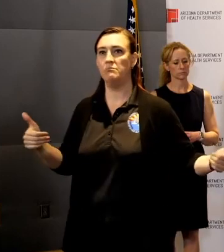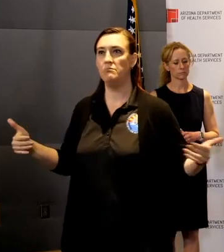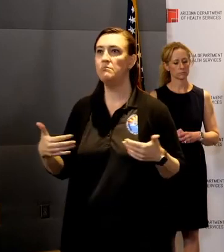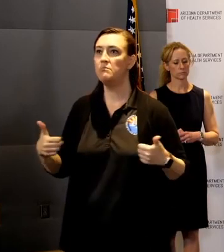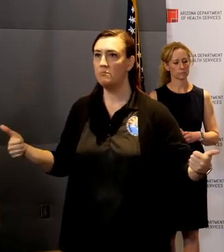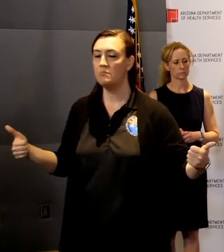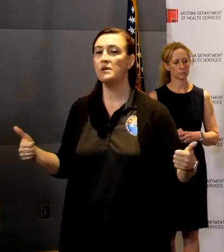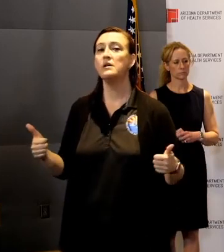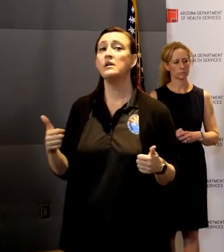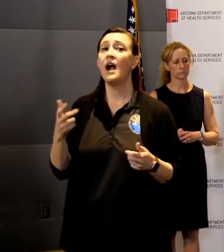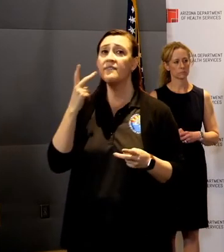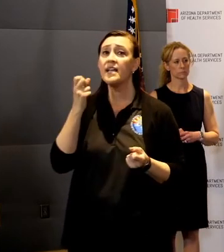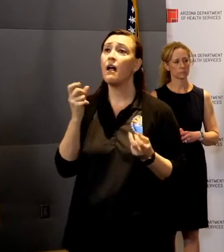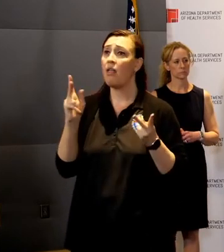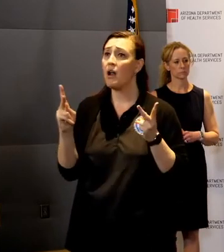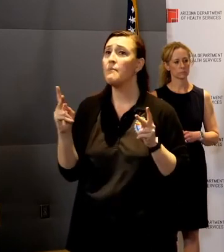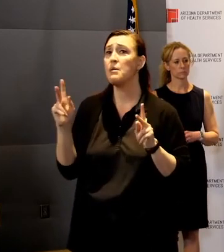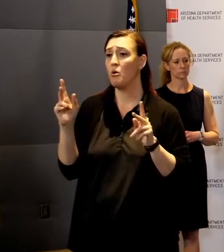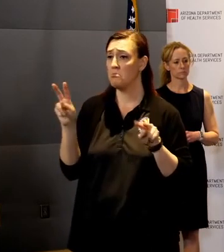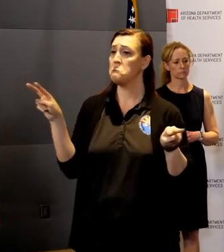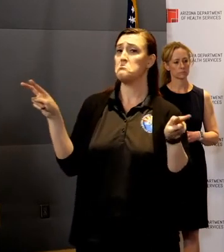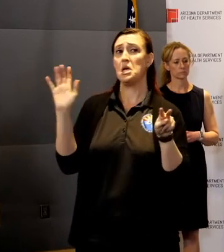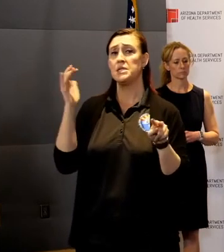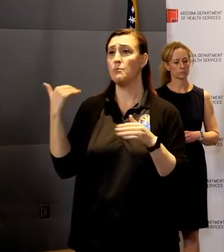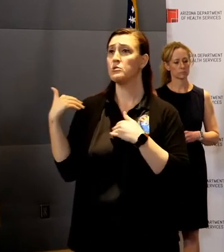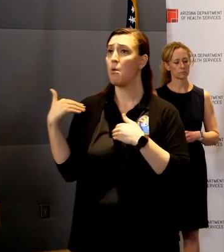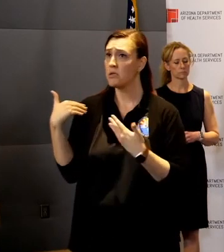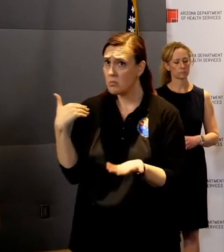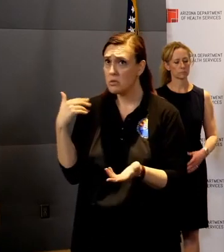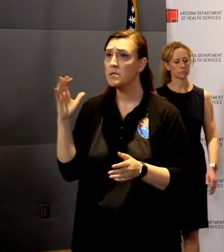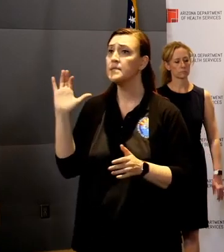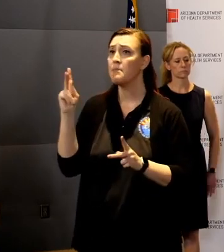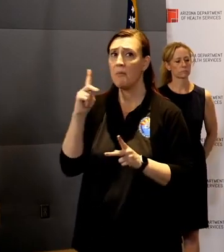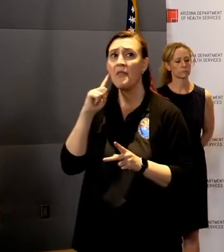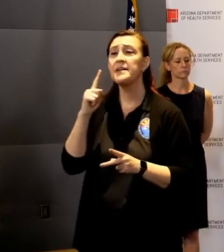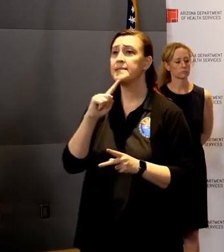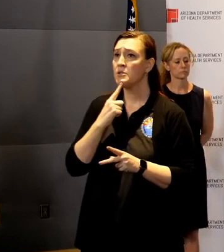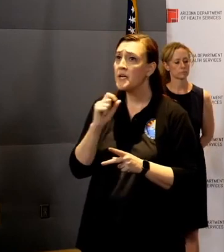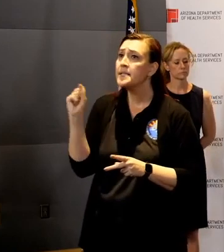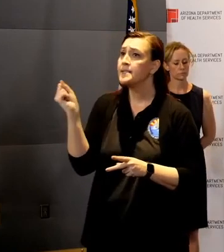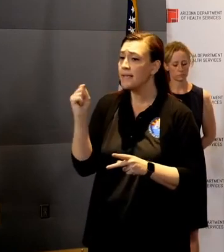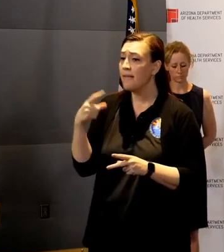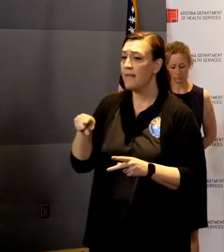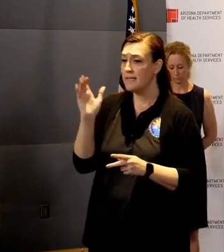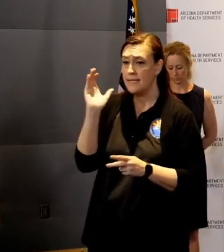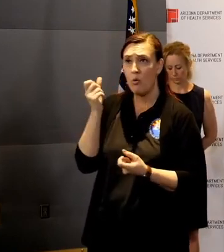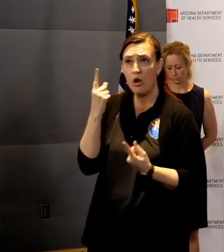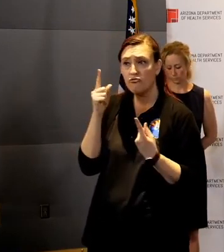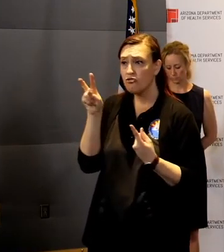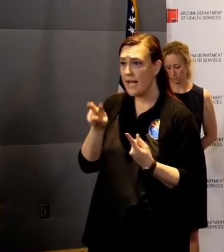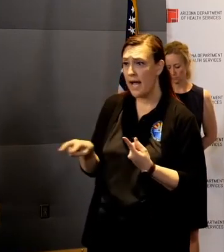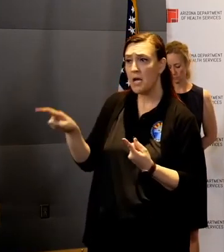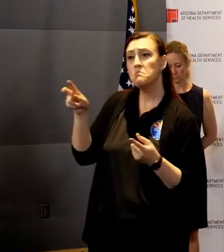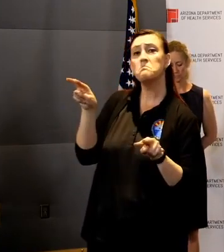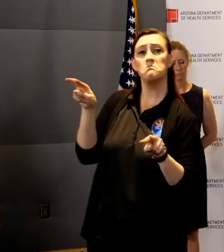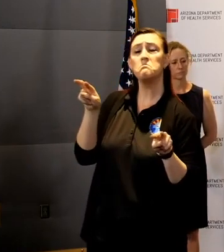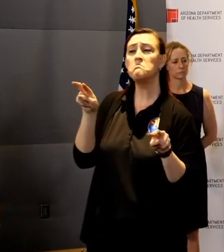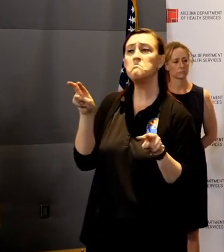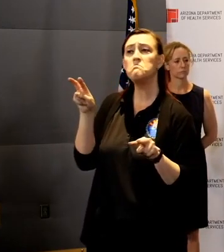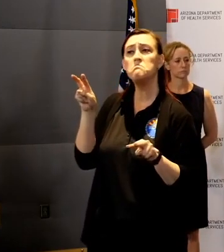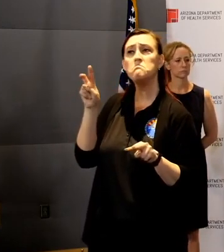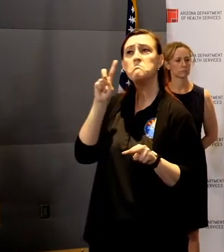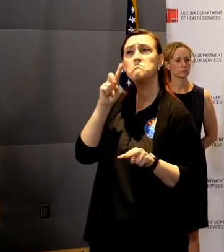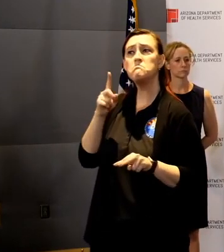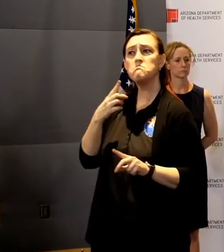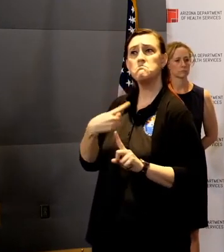lot of people being responsible, see people taking this more seriously and understanding the issue, and we're going to